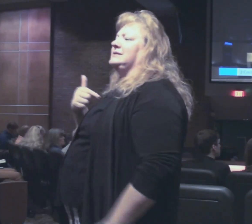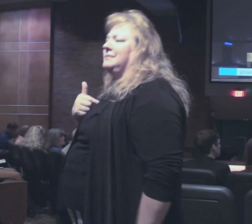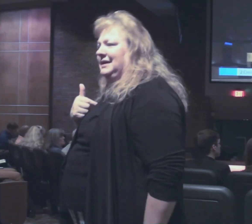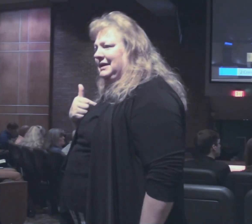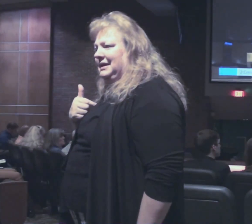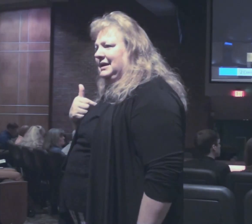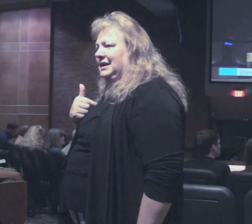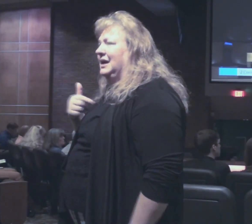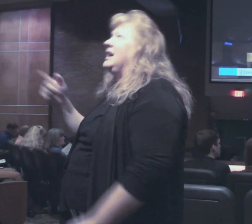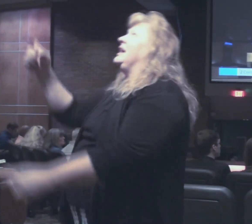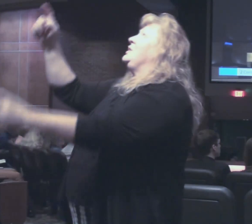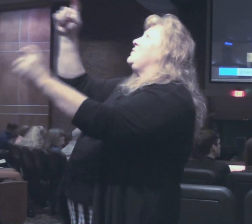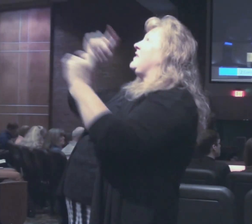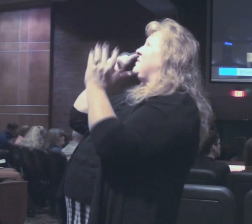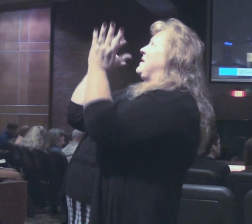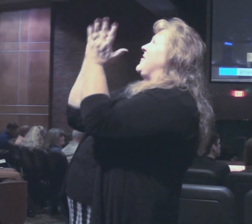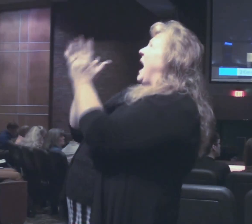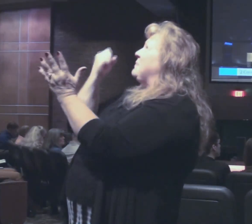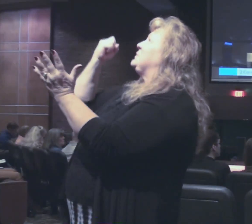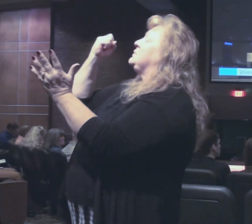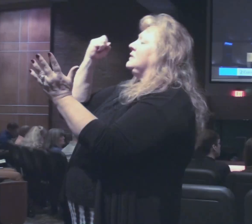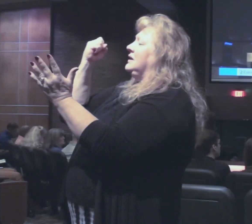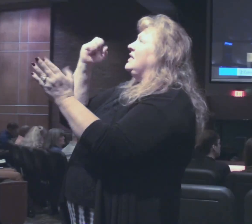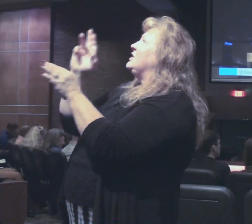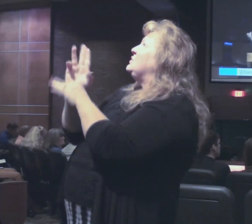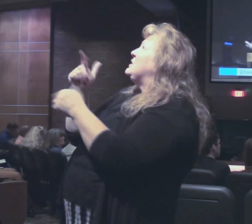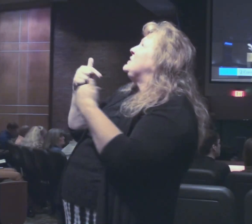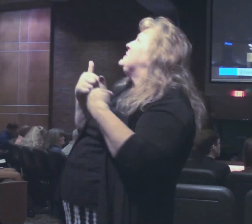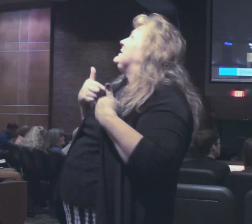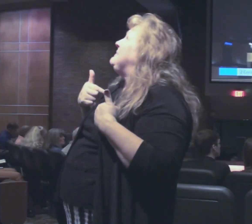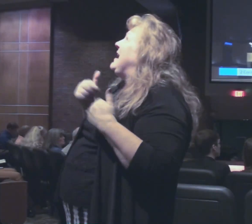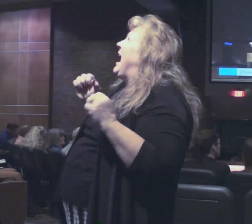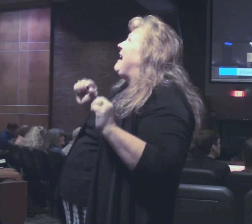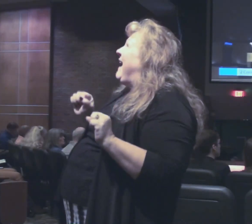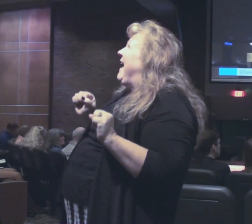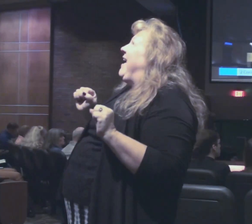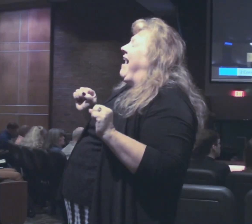He's given me the opportunity to be an instrument of His grace.